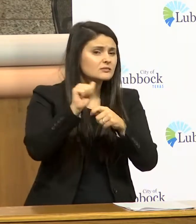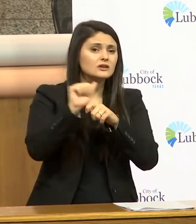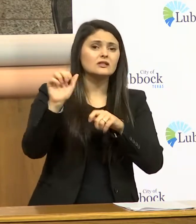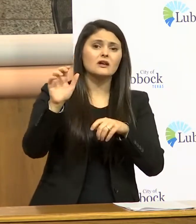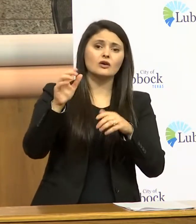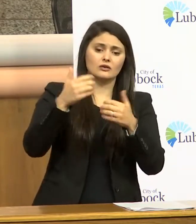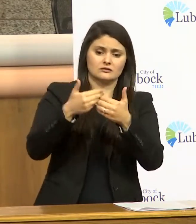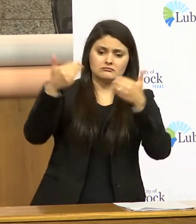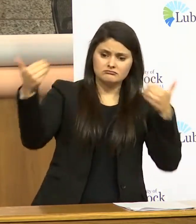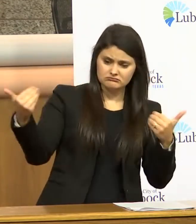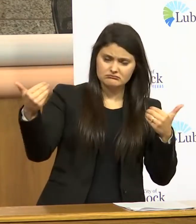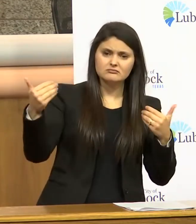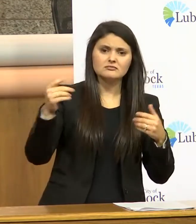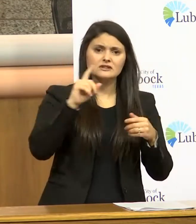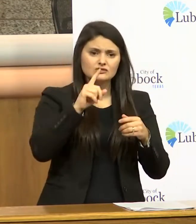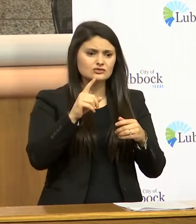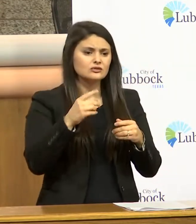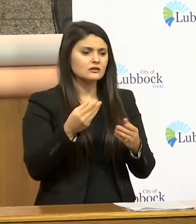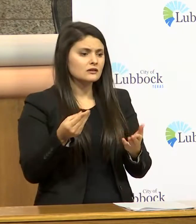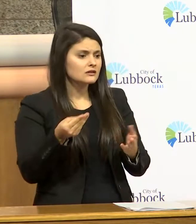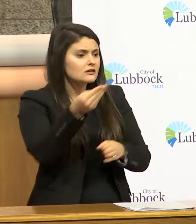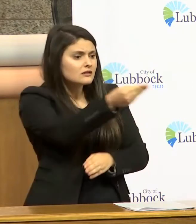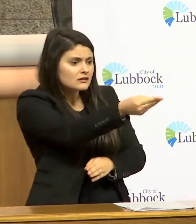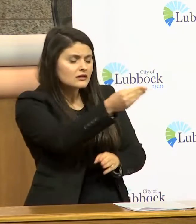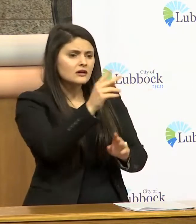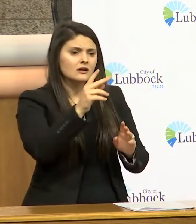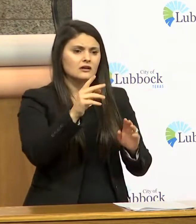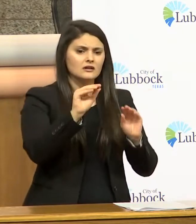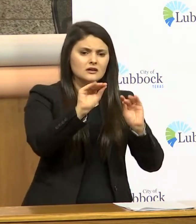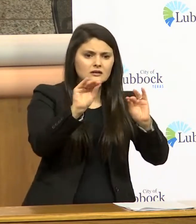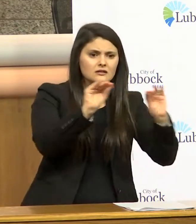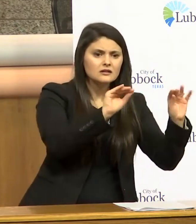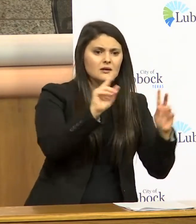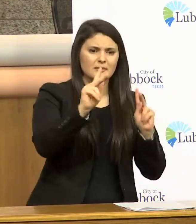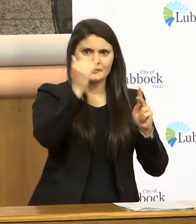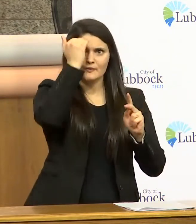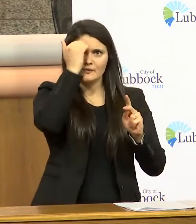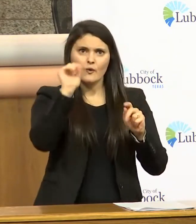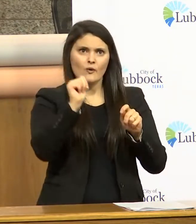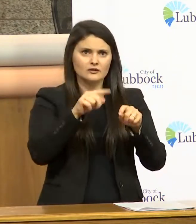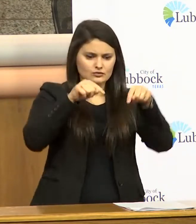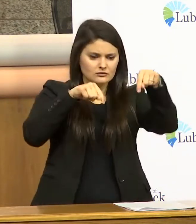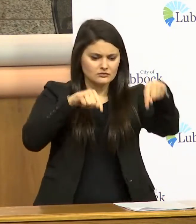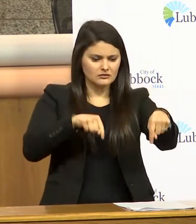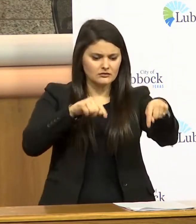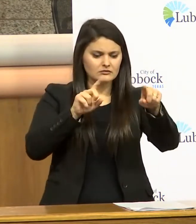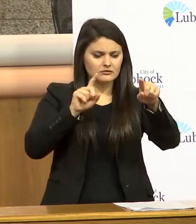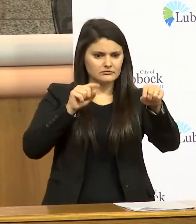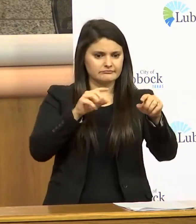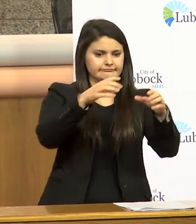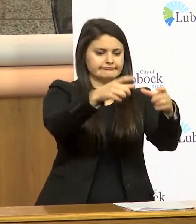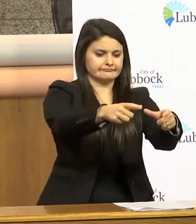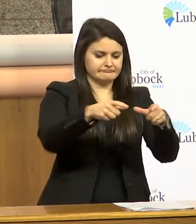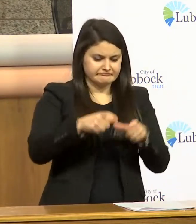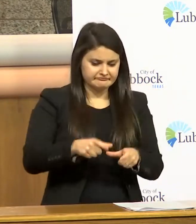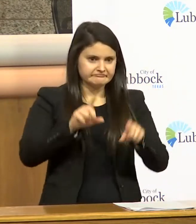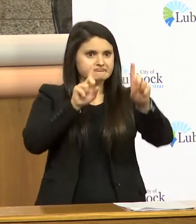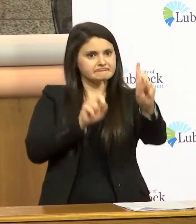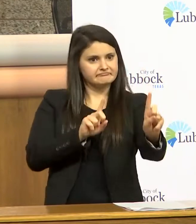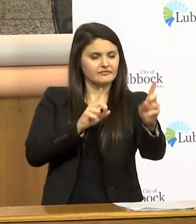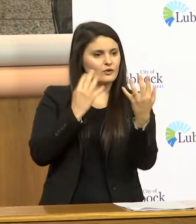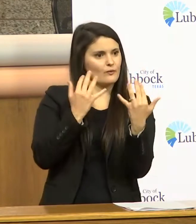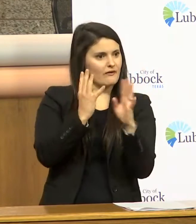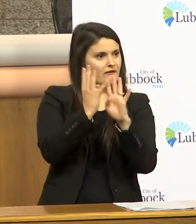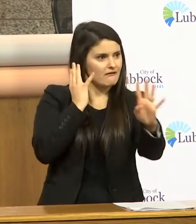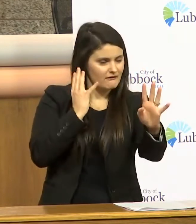distancing and putting things on the floor so people people know where to stand and very much taking seriously the the